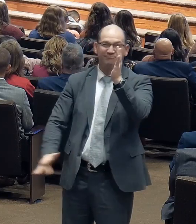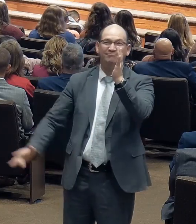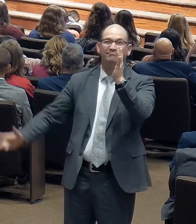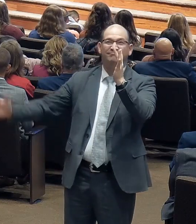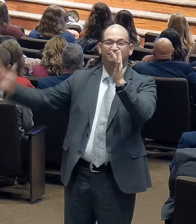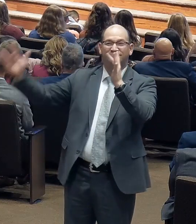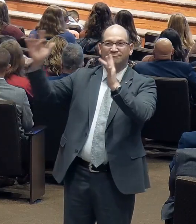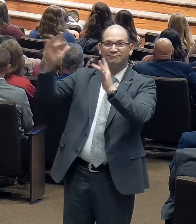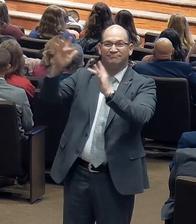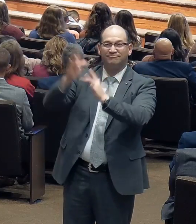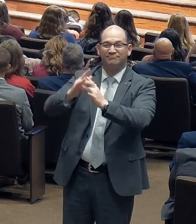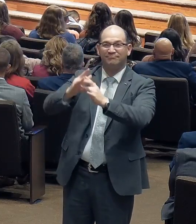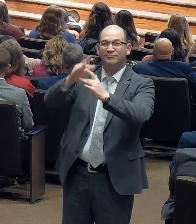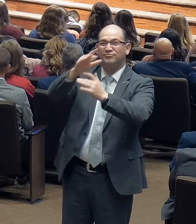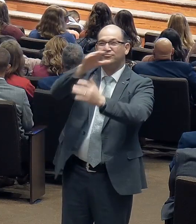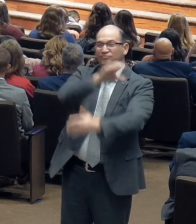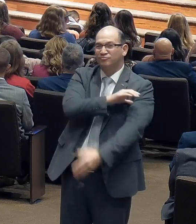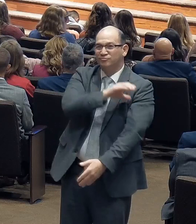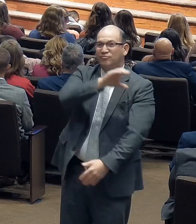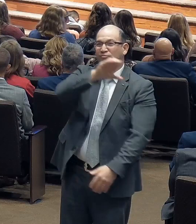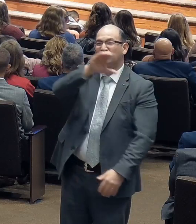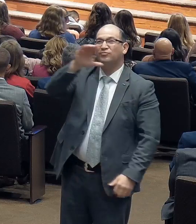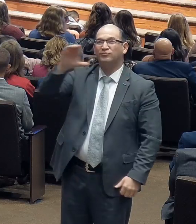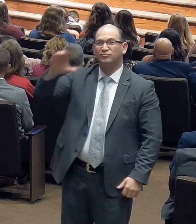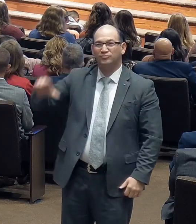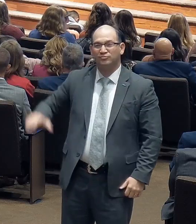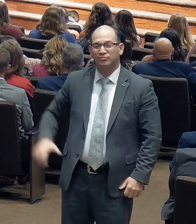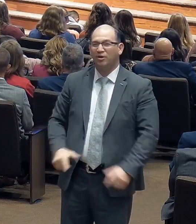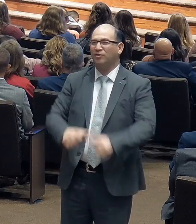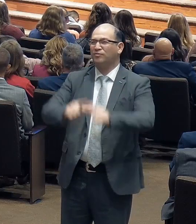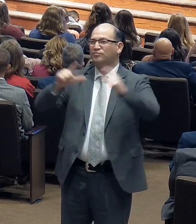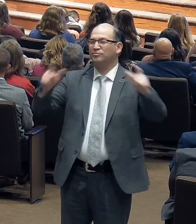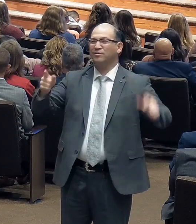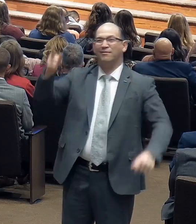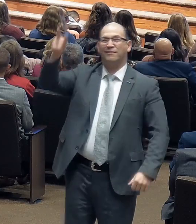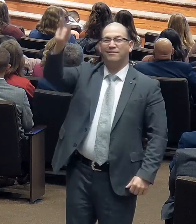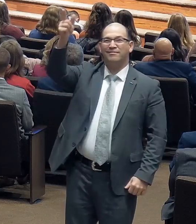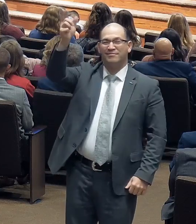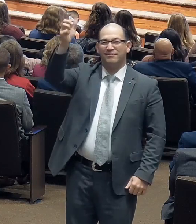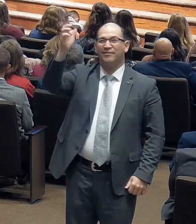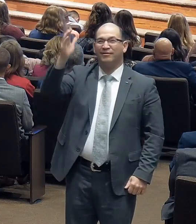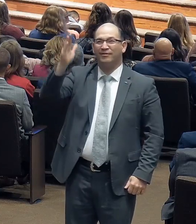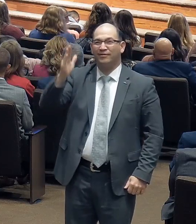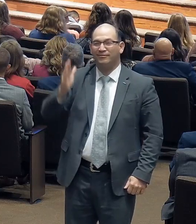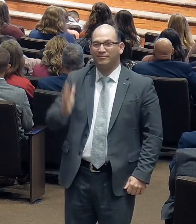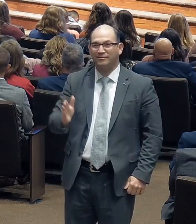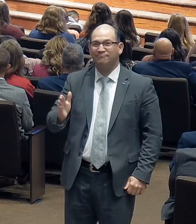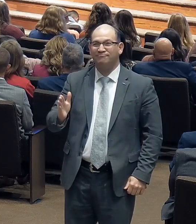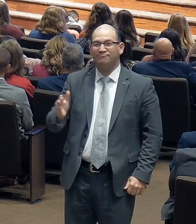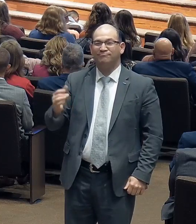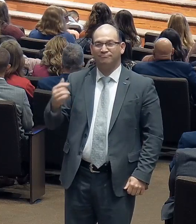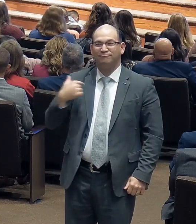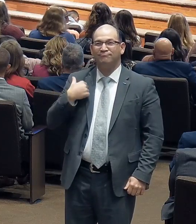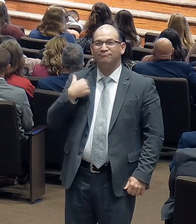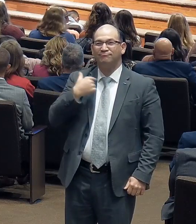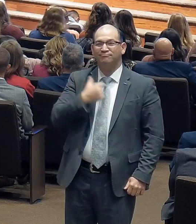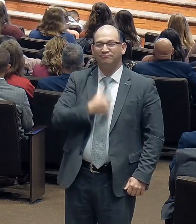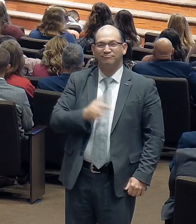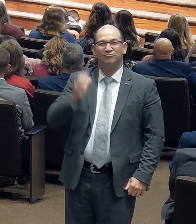Great I Am. We will live in the light